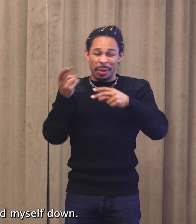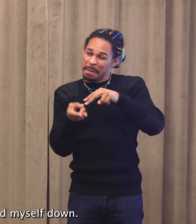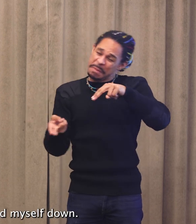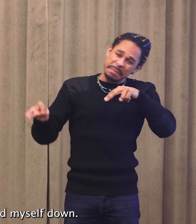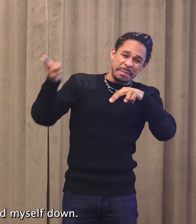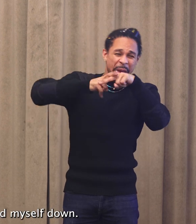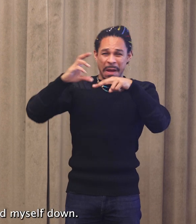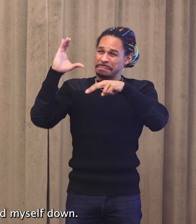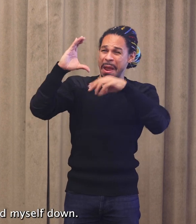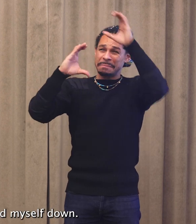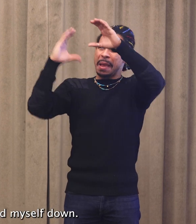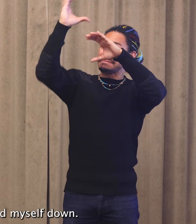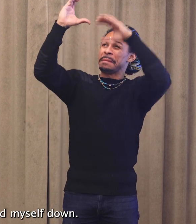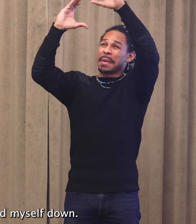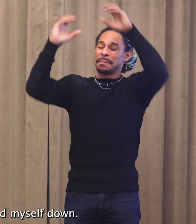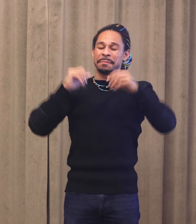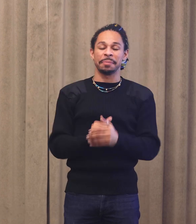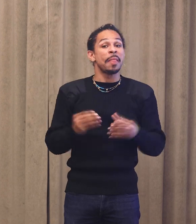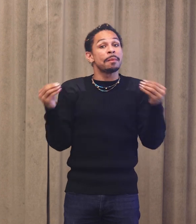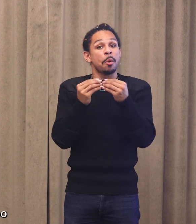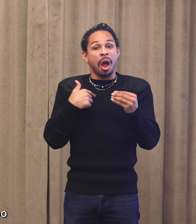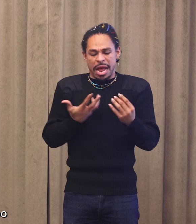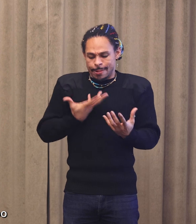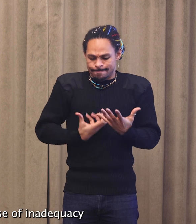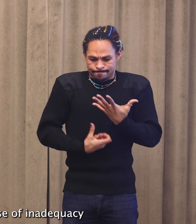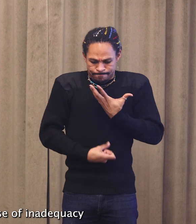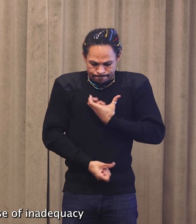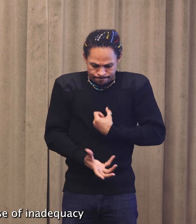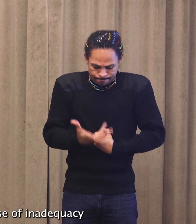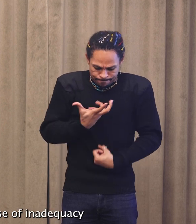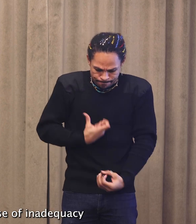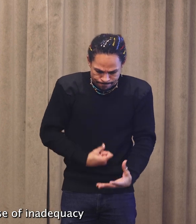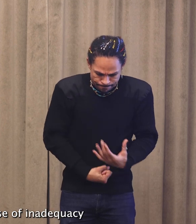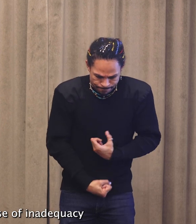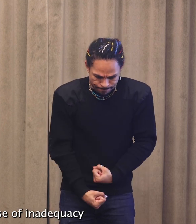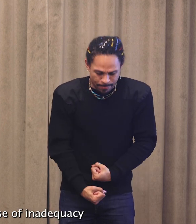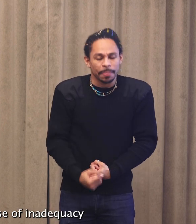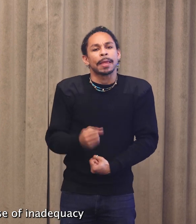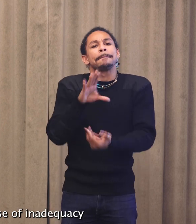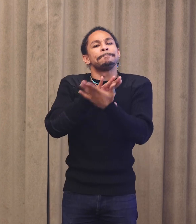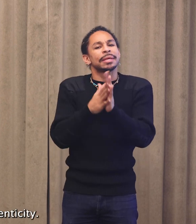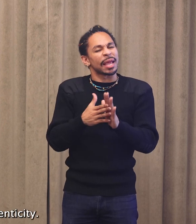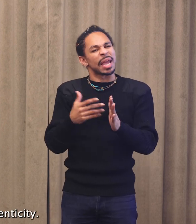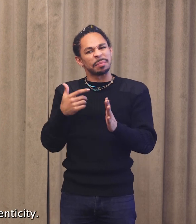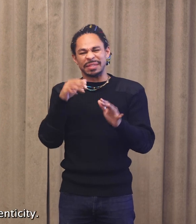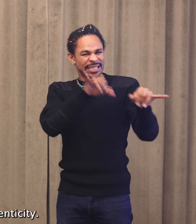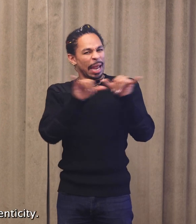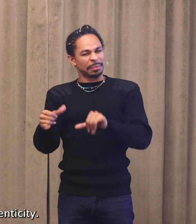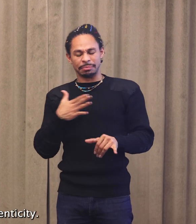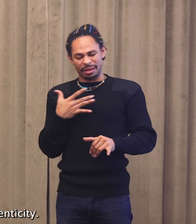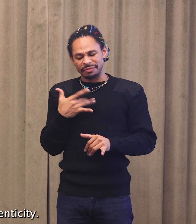The deeper I pushed myself down, so too deeper was my sense of inadequacy and